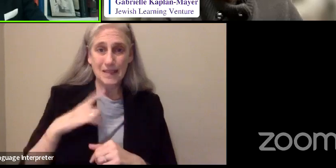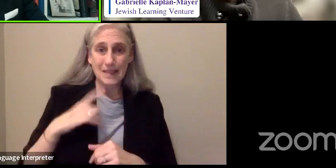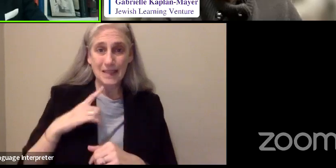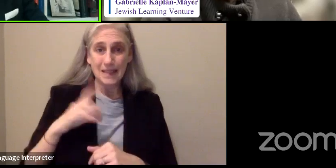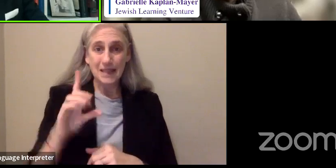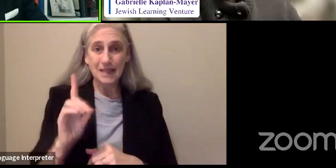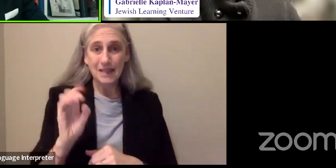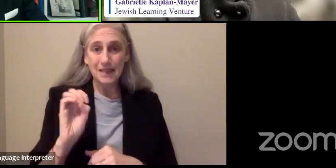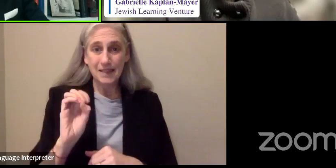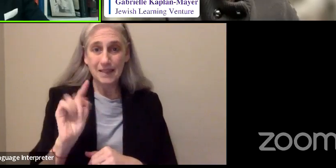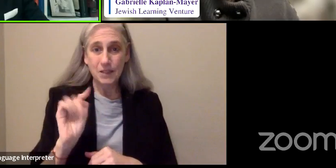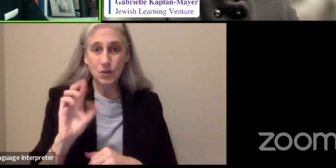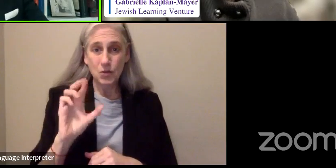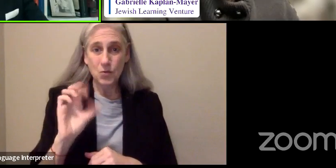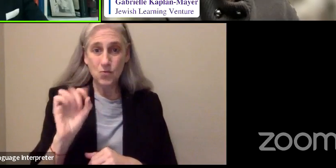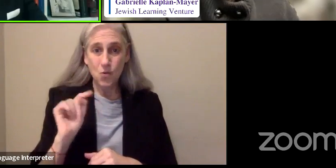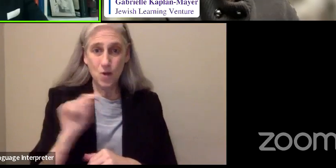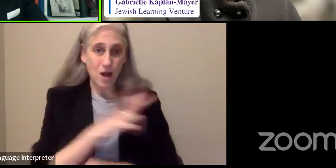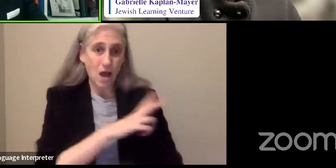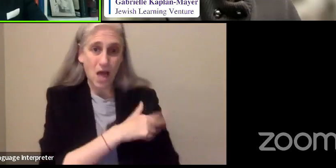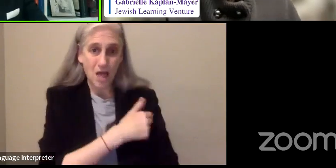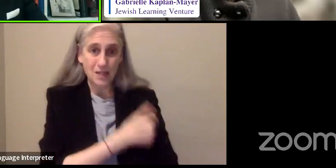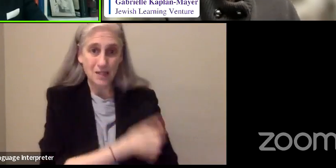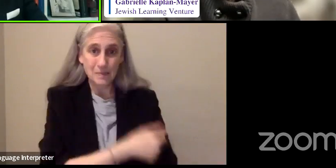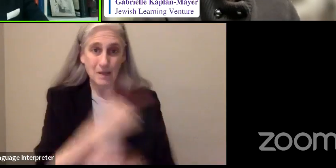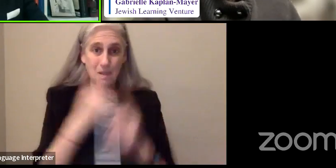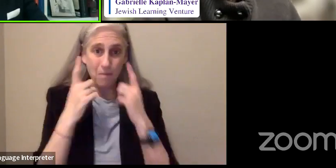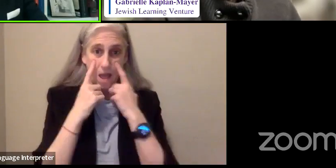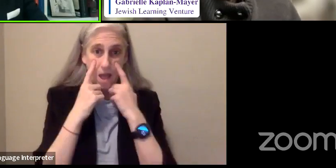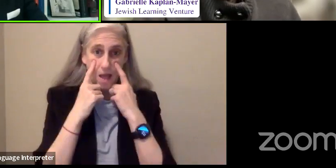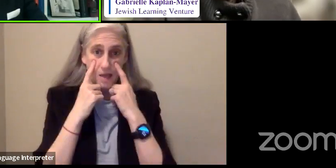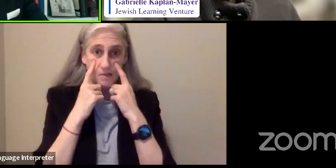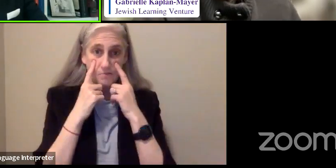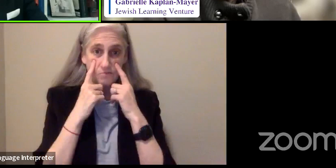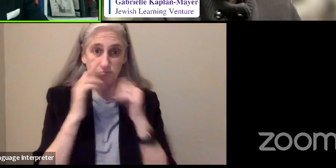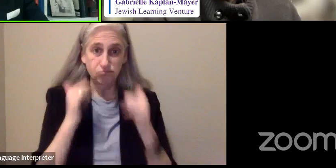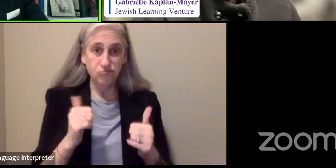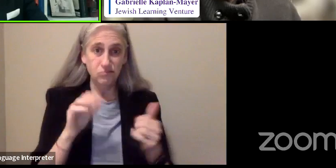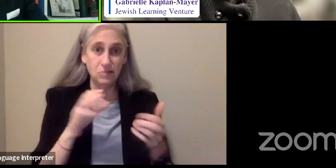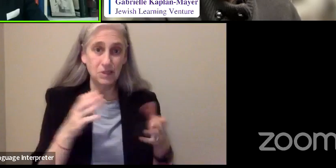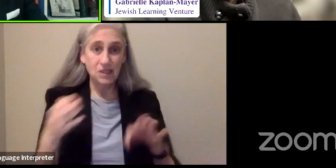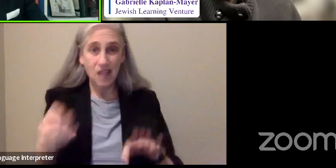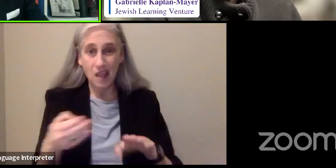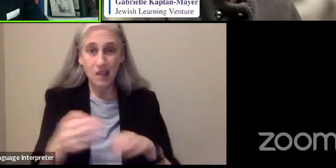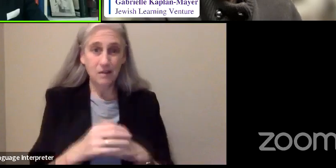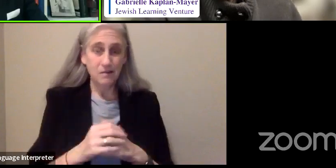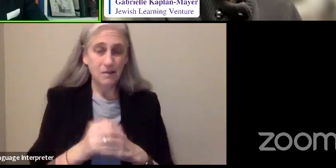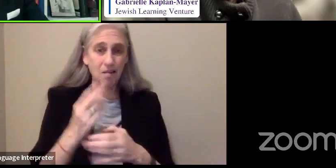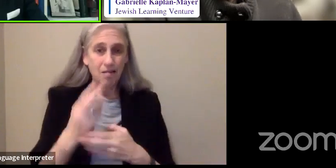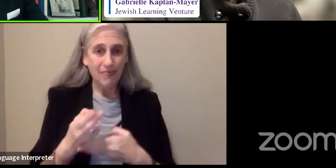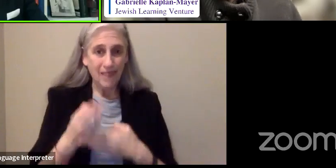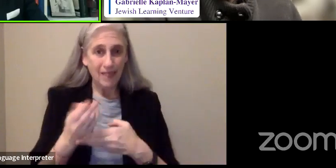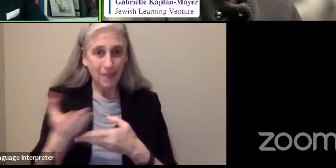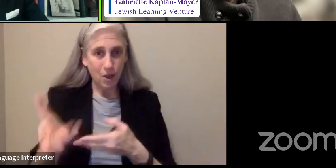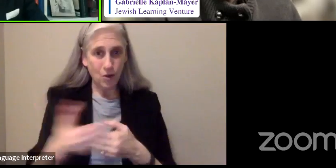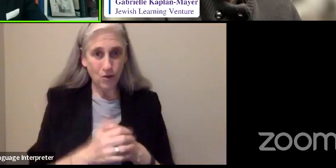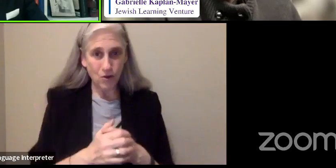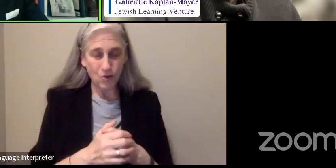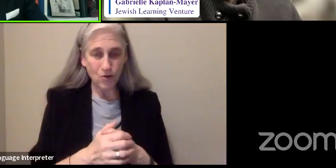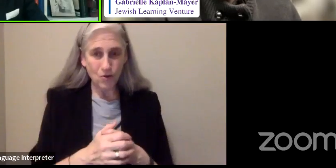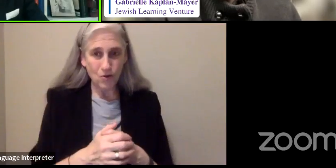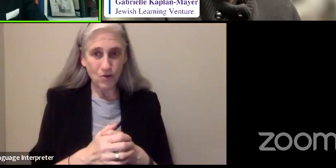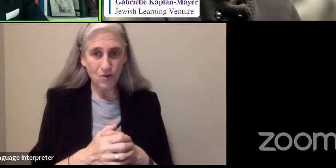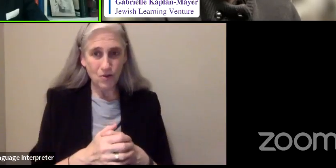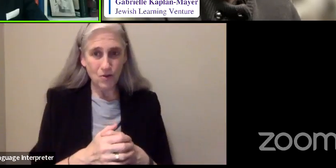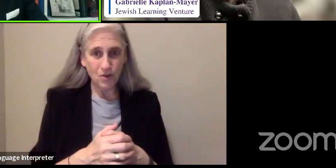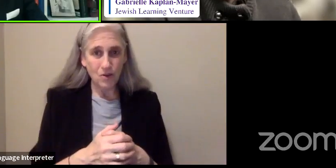My eyes newly dead, and I laid there in some degree of